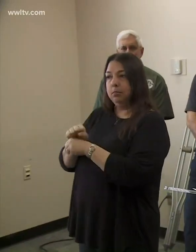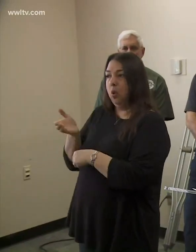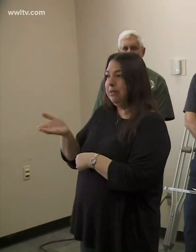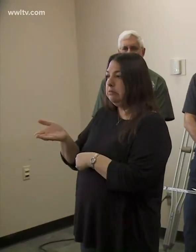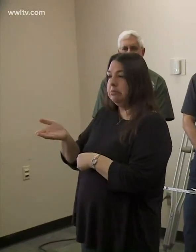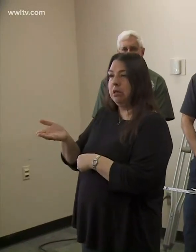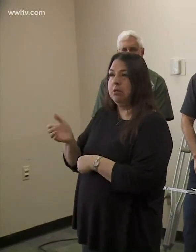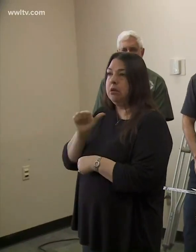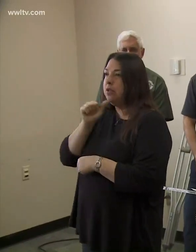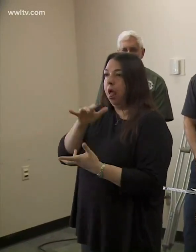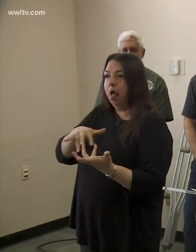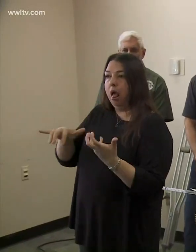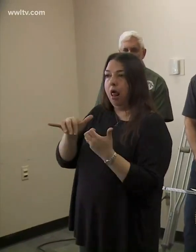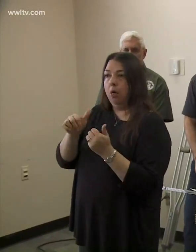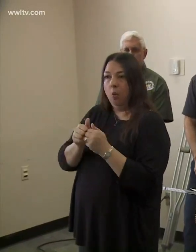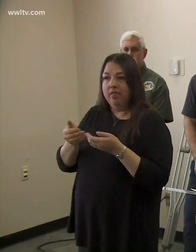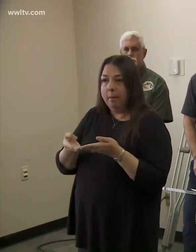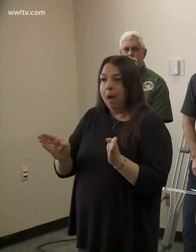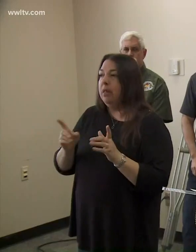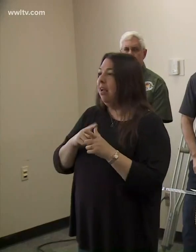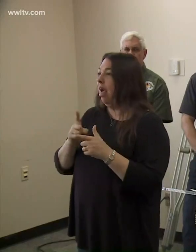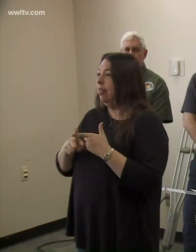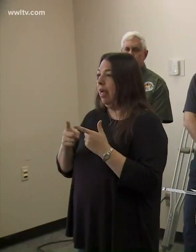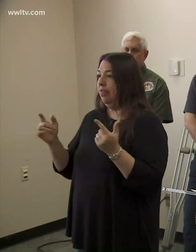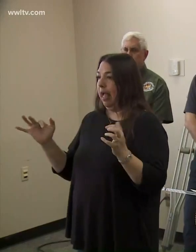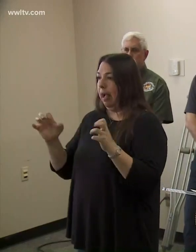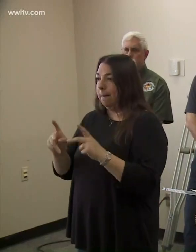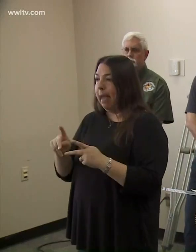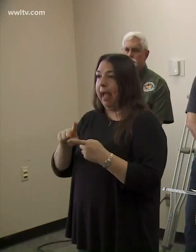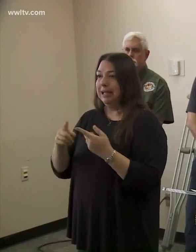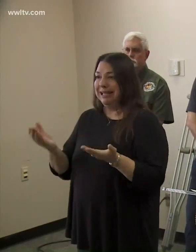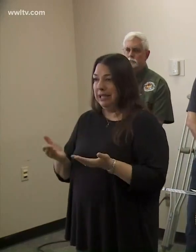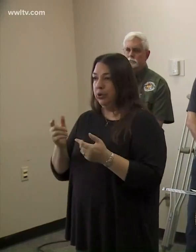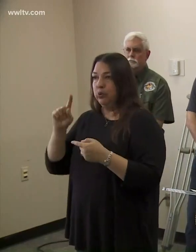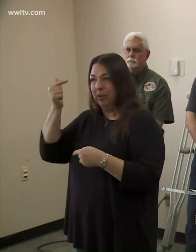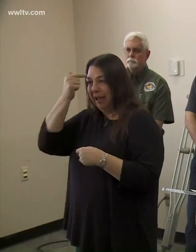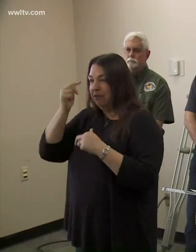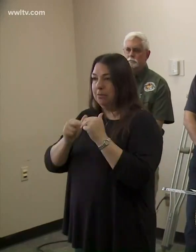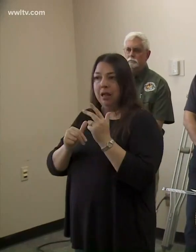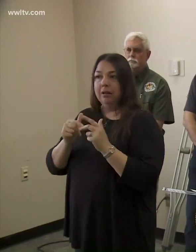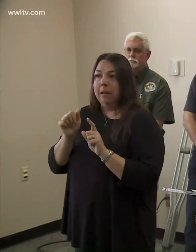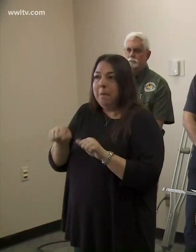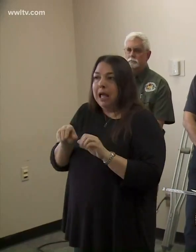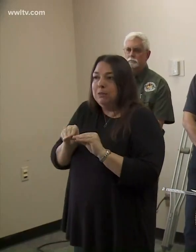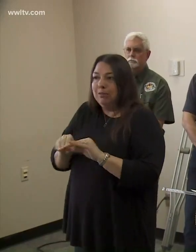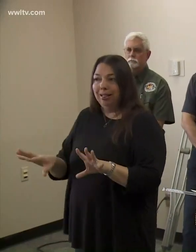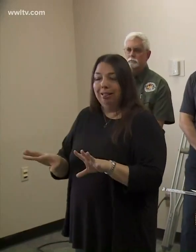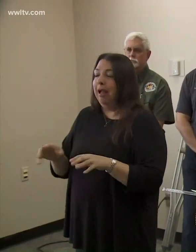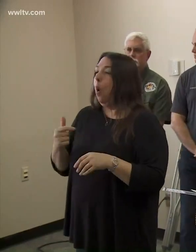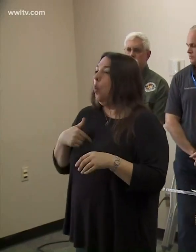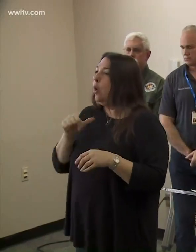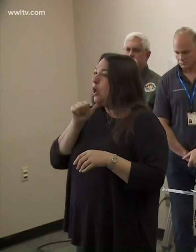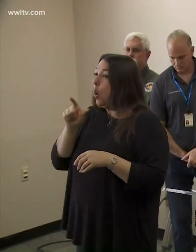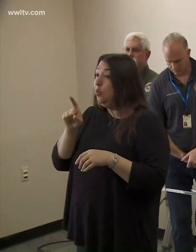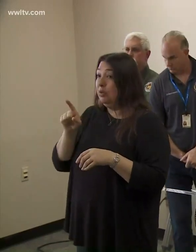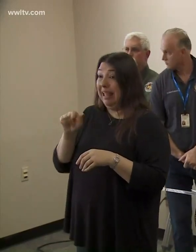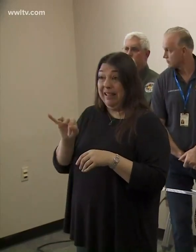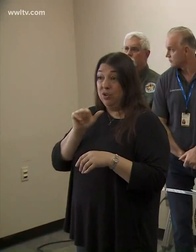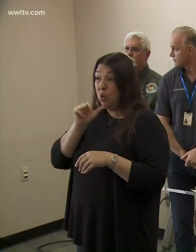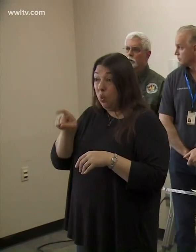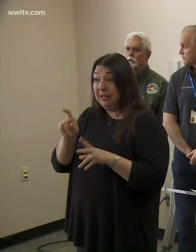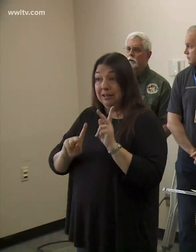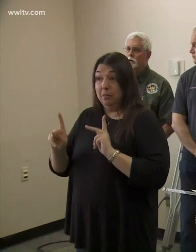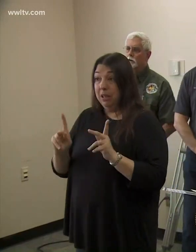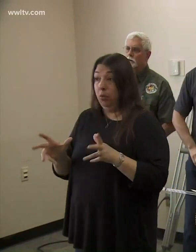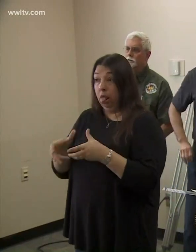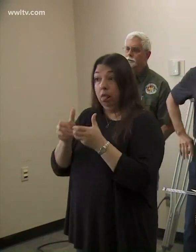don't need to be with the public that I'm exposing there. They come back to the government building. So it really is just that one question. Do we need to gather these people together?